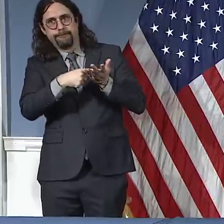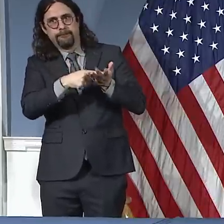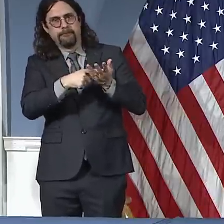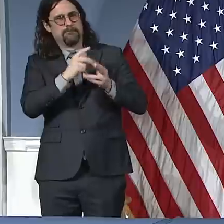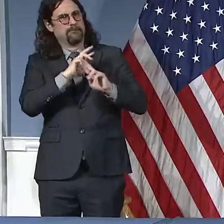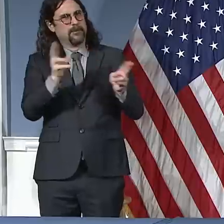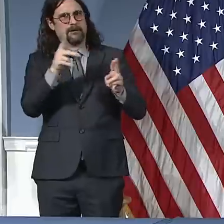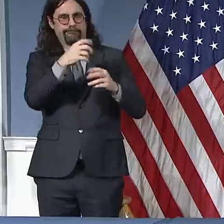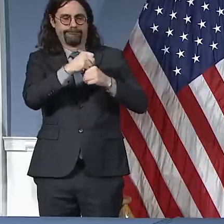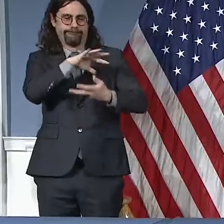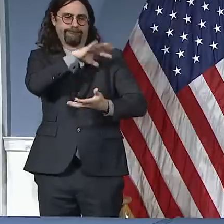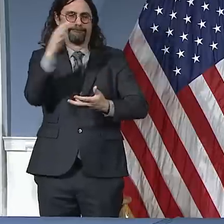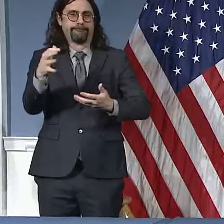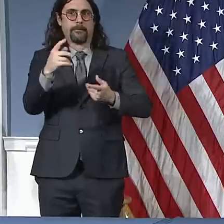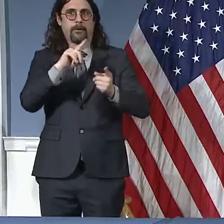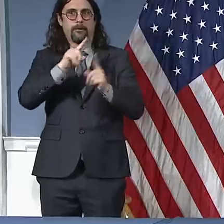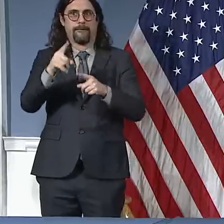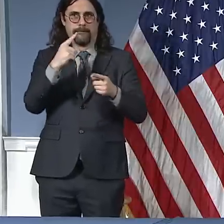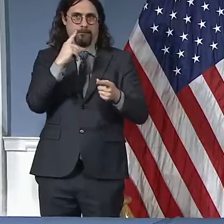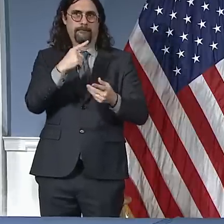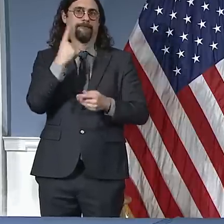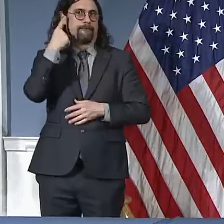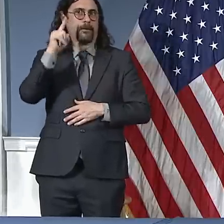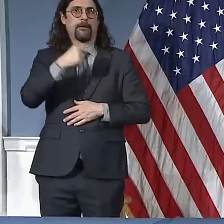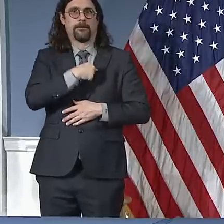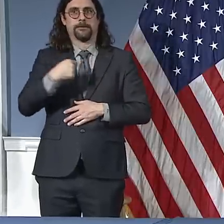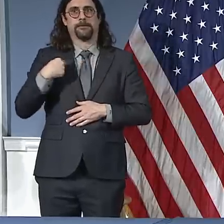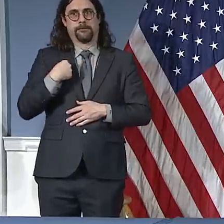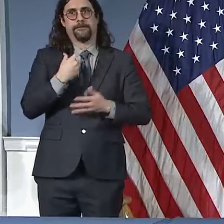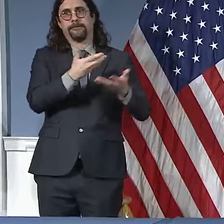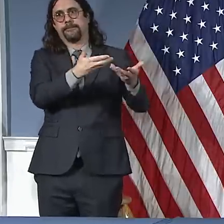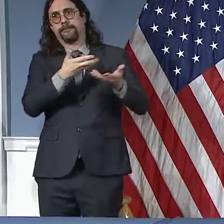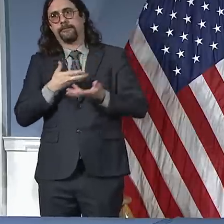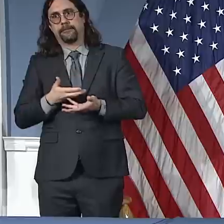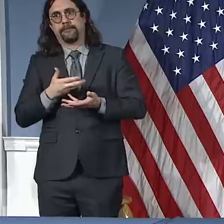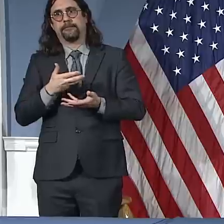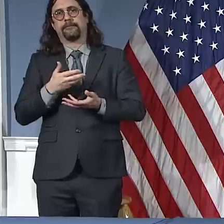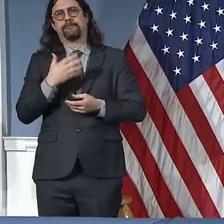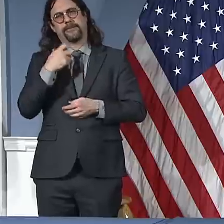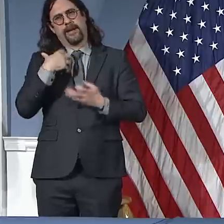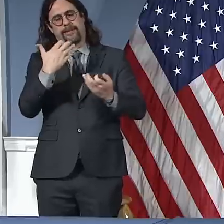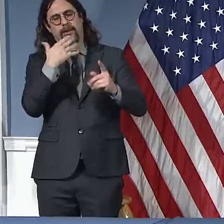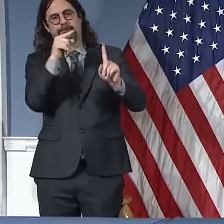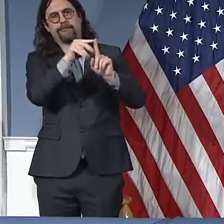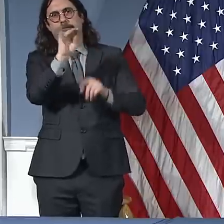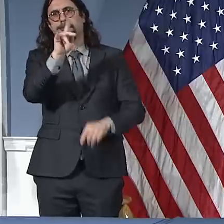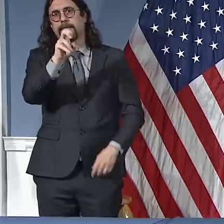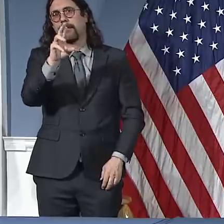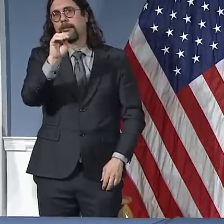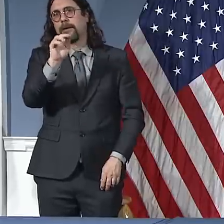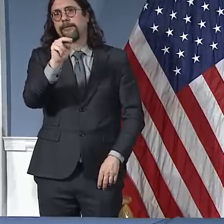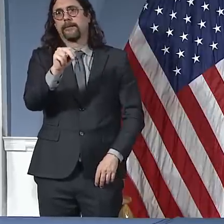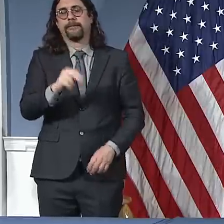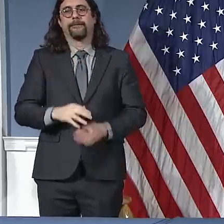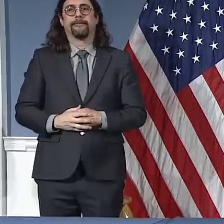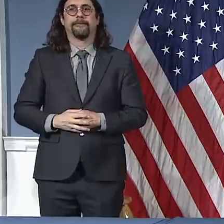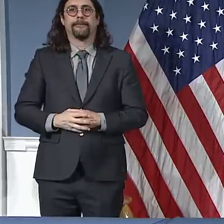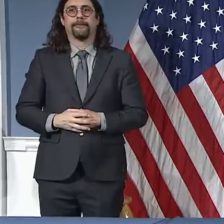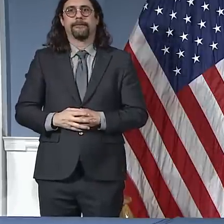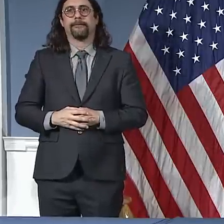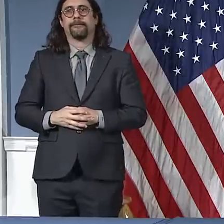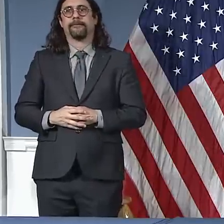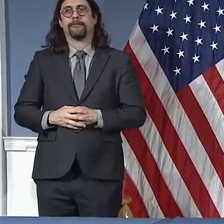So thank you to everyone at the 3M Corporation. And we're going to be having that conversation with a lot of other CEOs, a lot of other people who are in a position to help